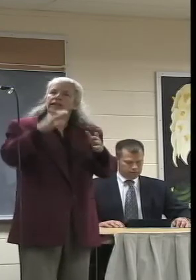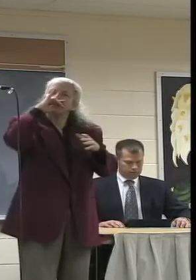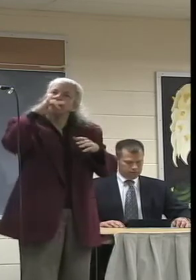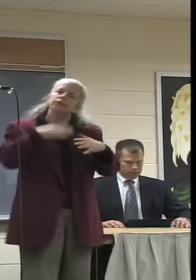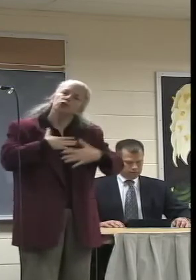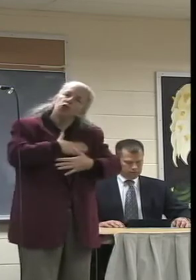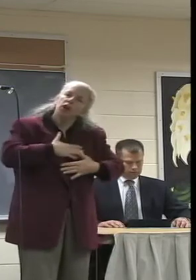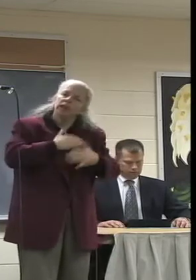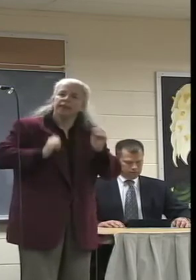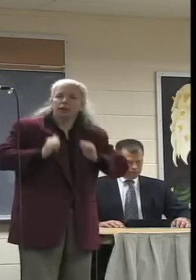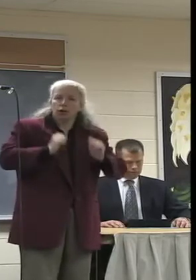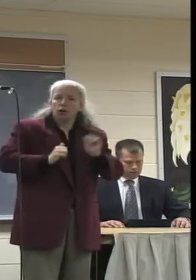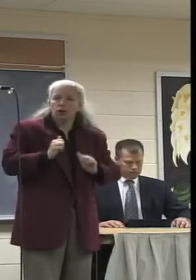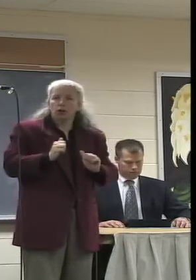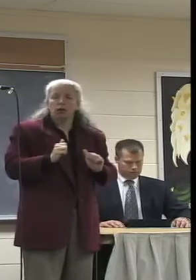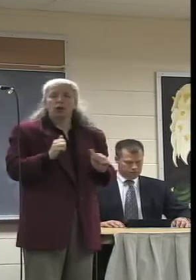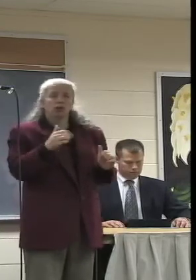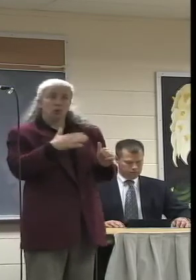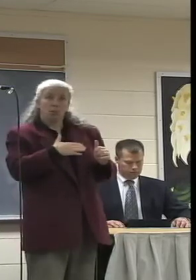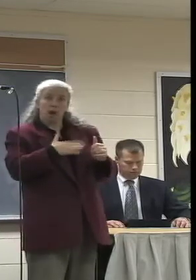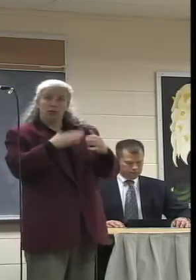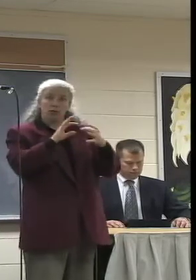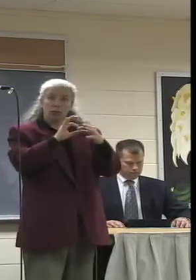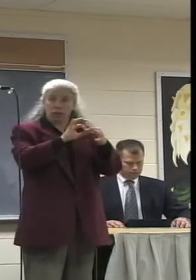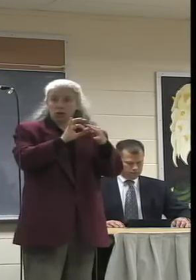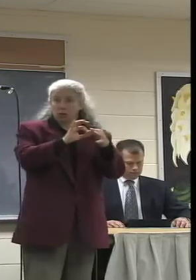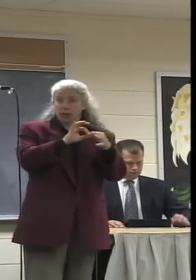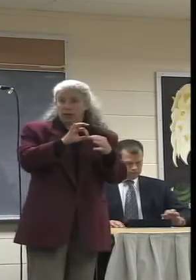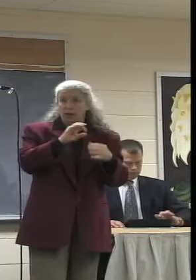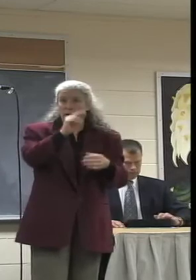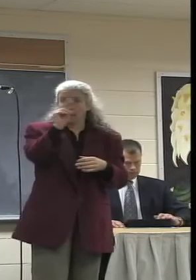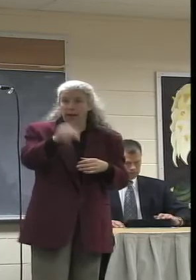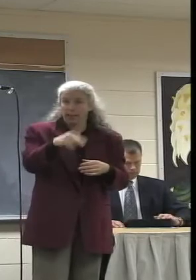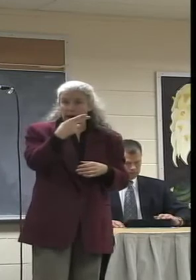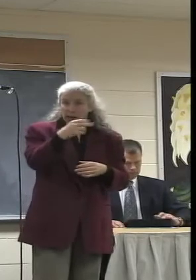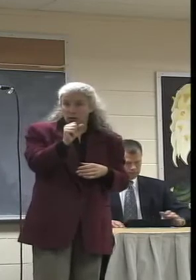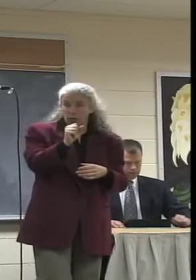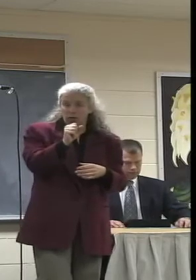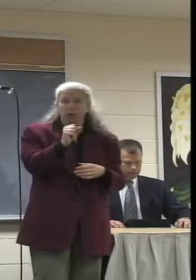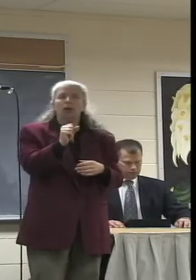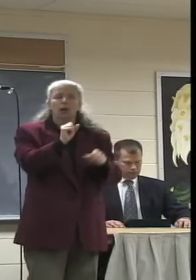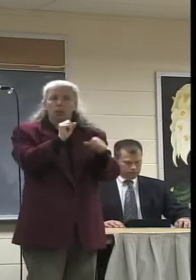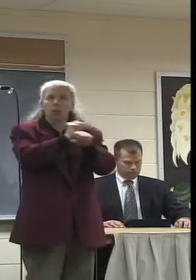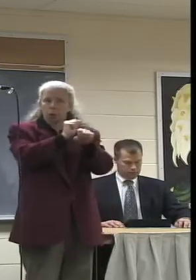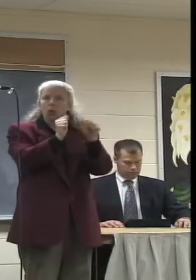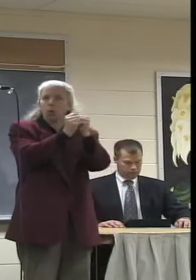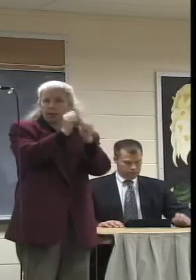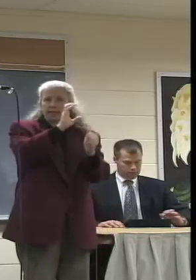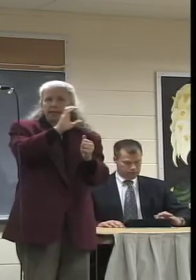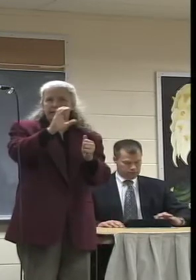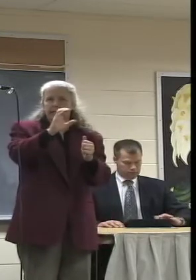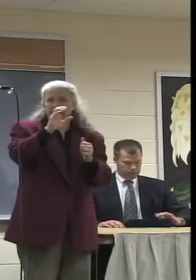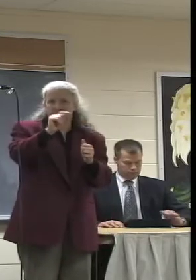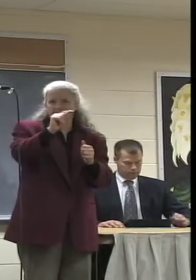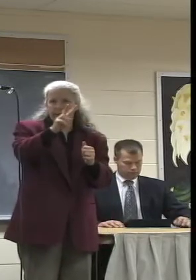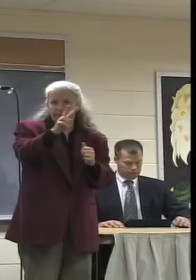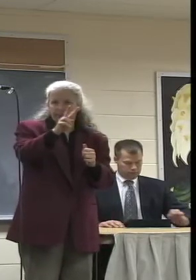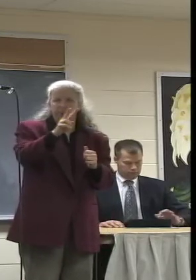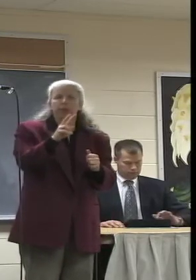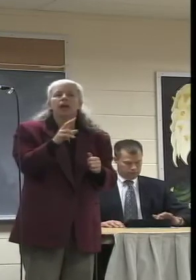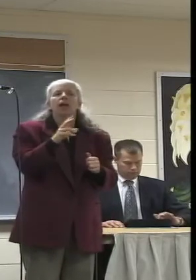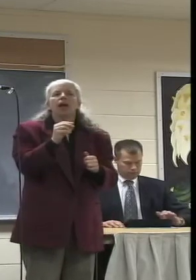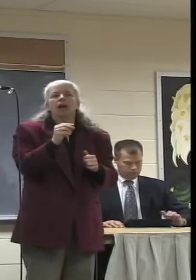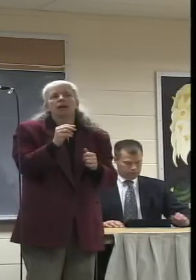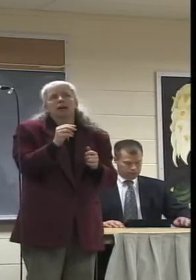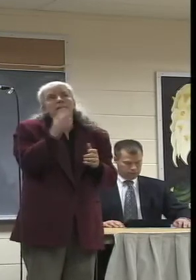the relationship that we have at NHS between ourselves and NCTV and some of the possibilities that are really coming